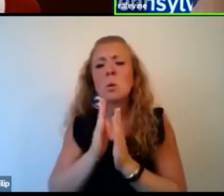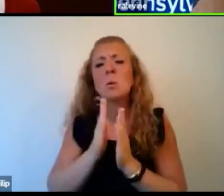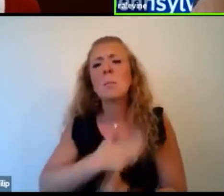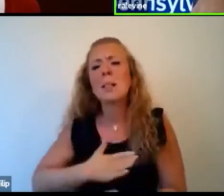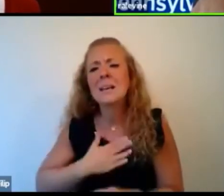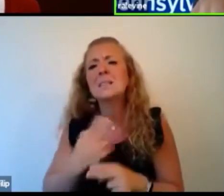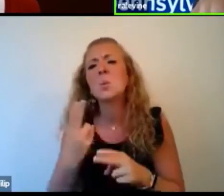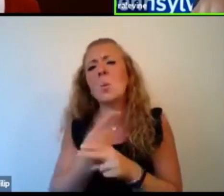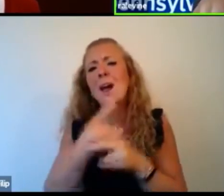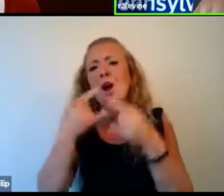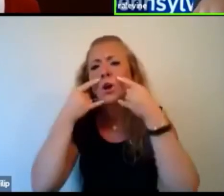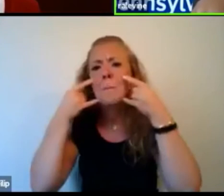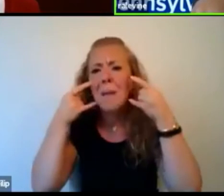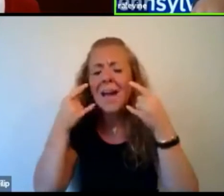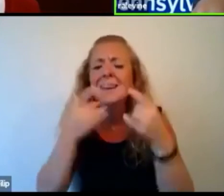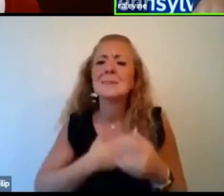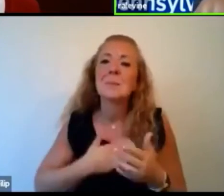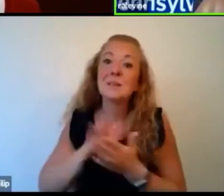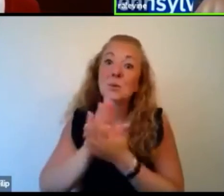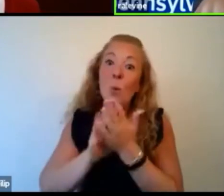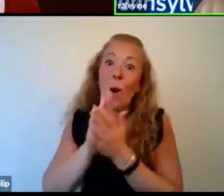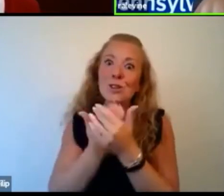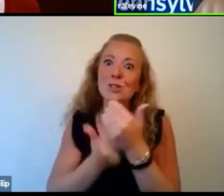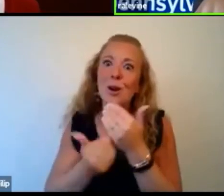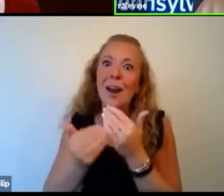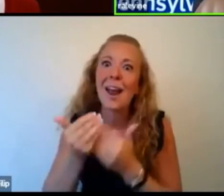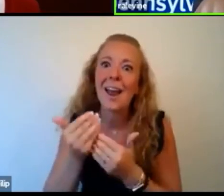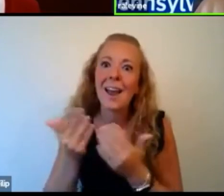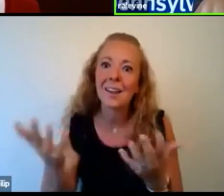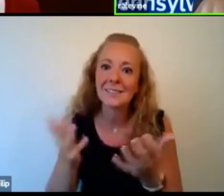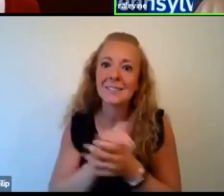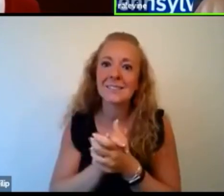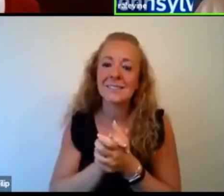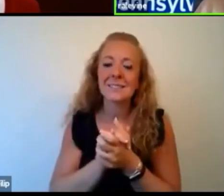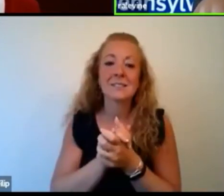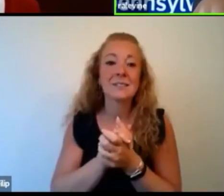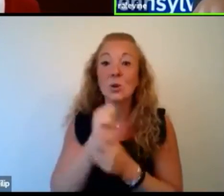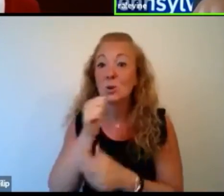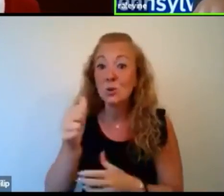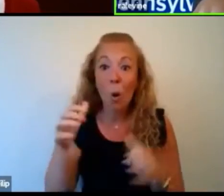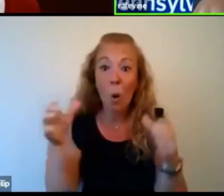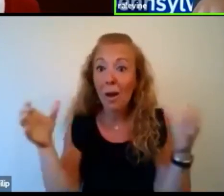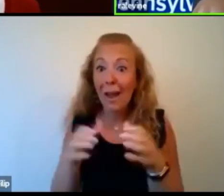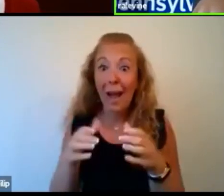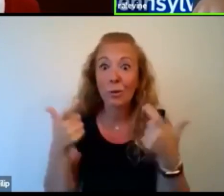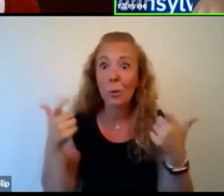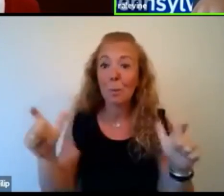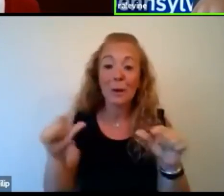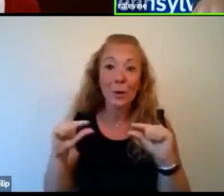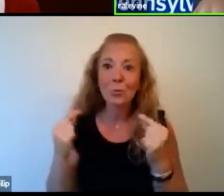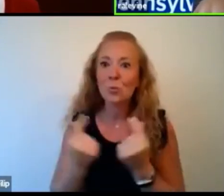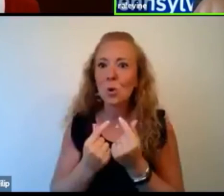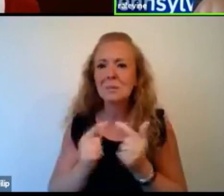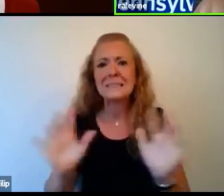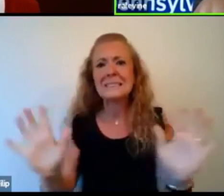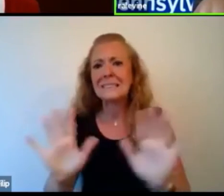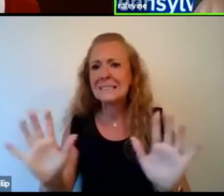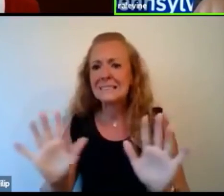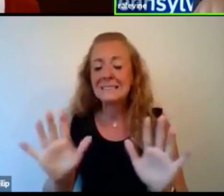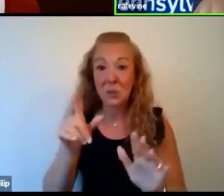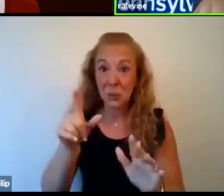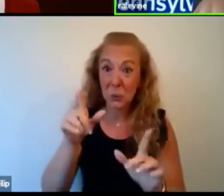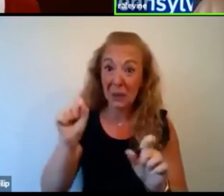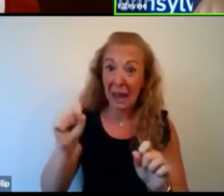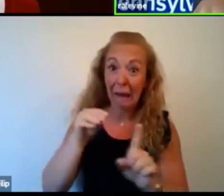mask and wash your hands and, uh, you know, don't, don't, don't in large gatherings, you know, where you can